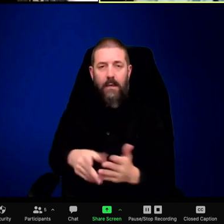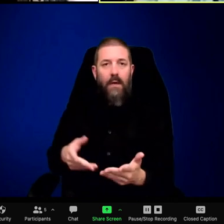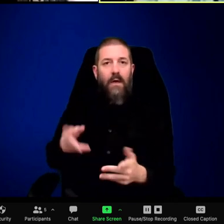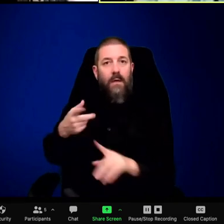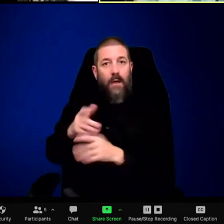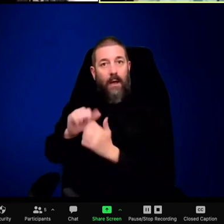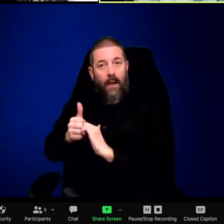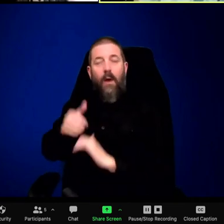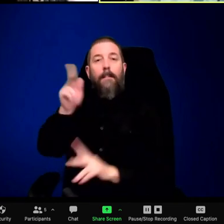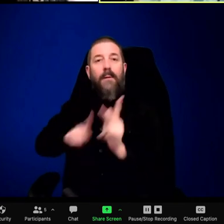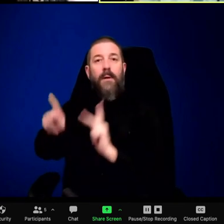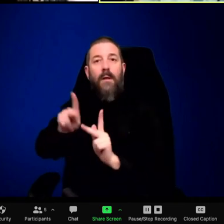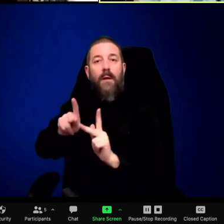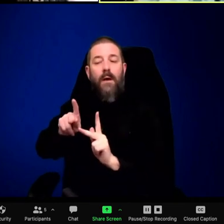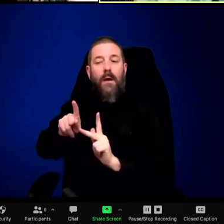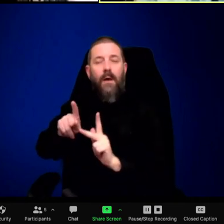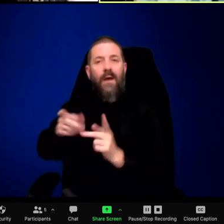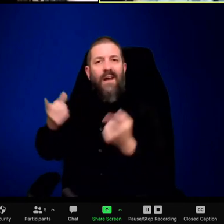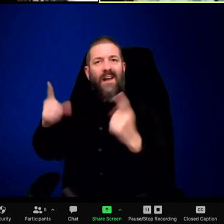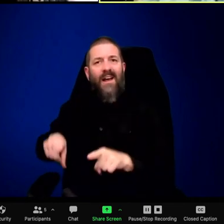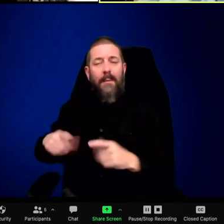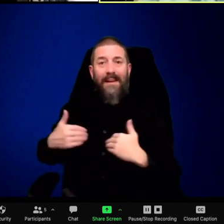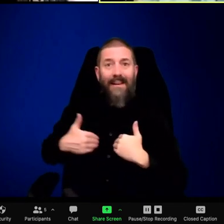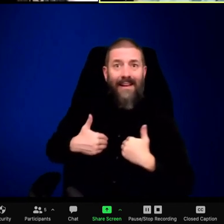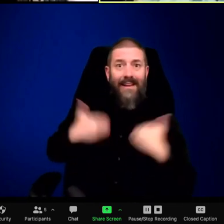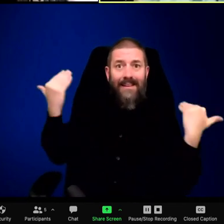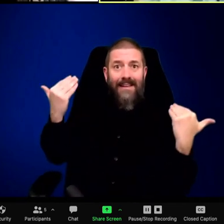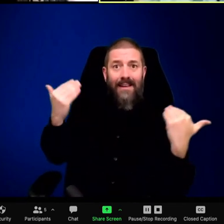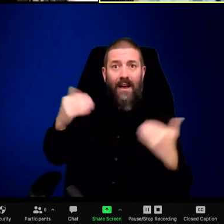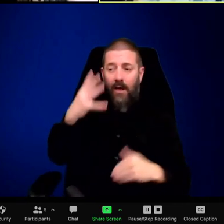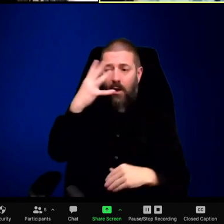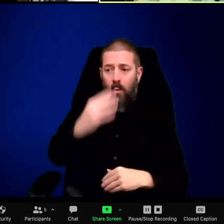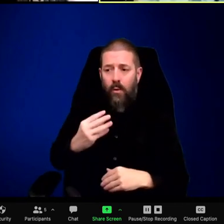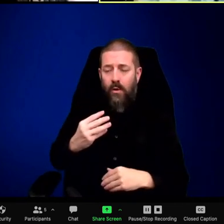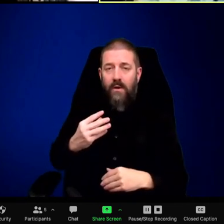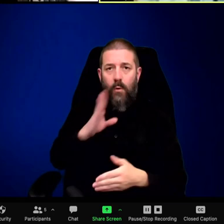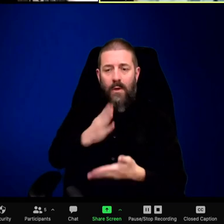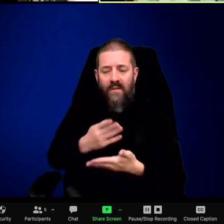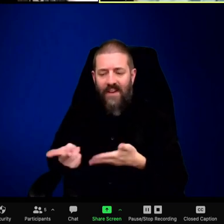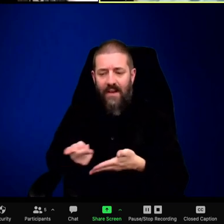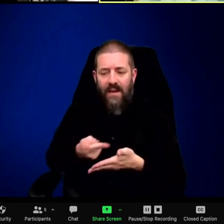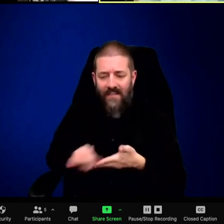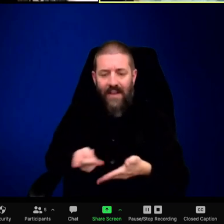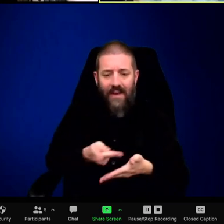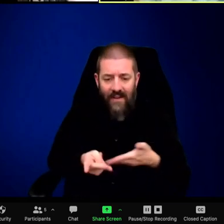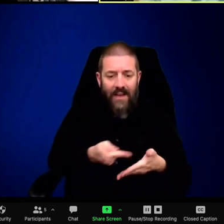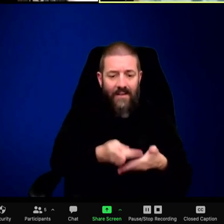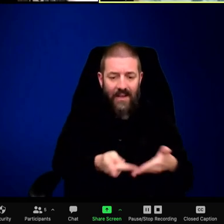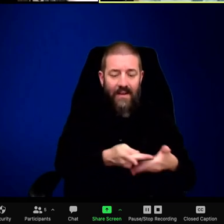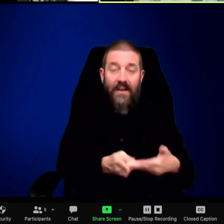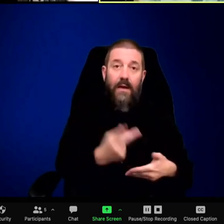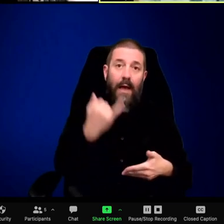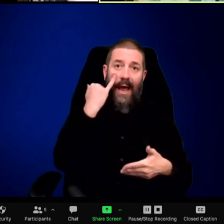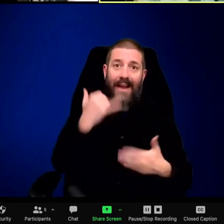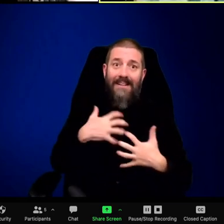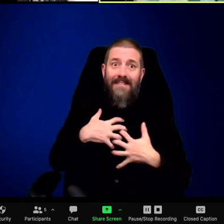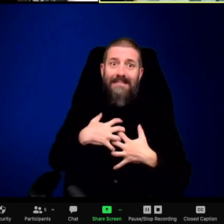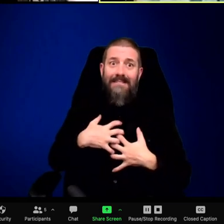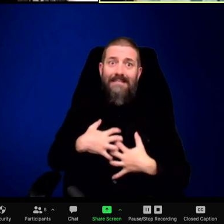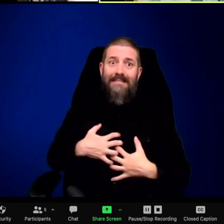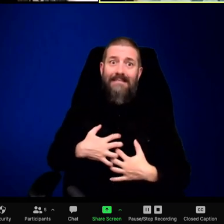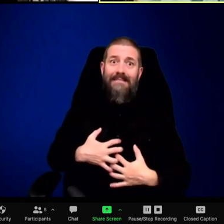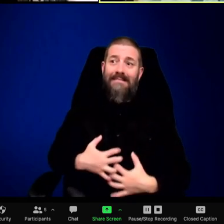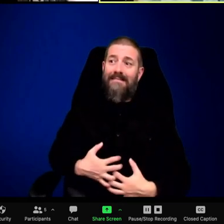father, your father do that part. And you'd be learning the whole time. So you're finally figuring out, okay,